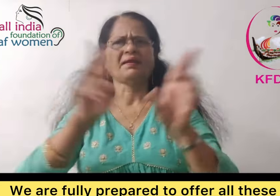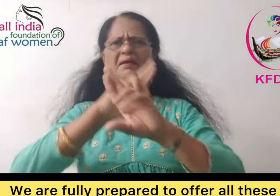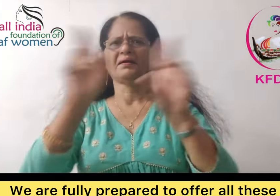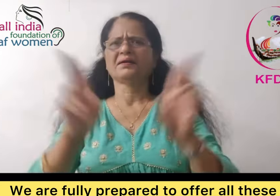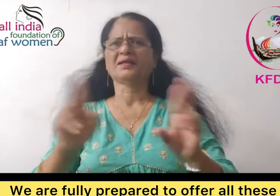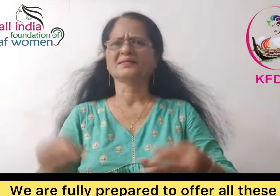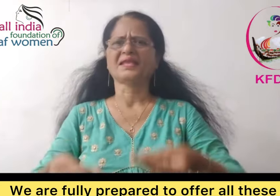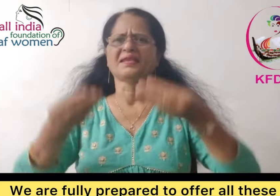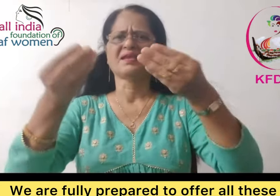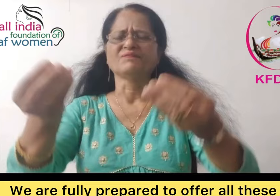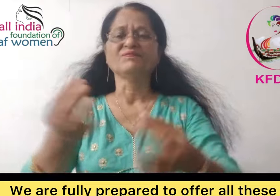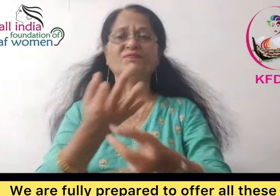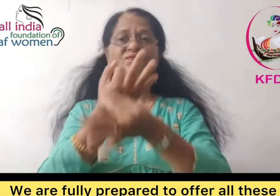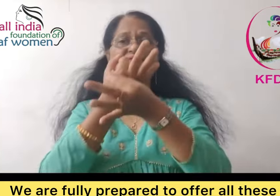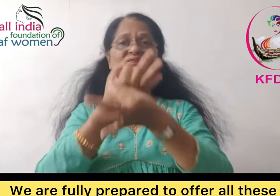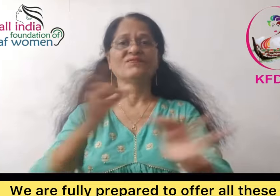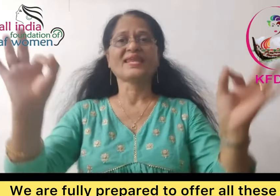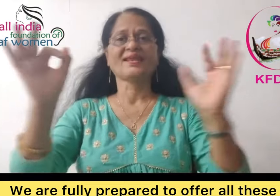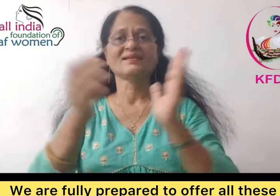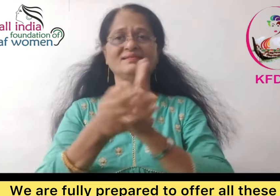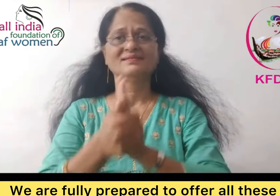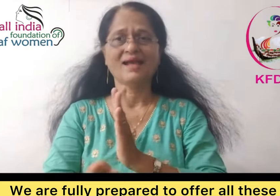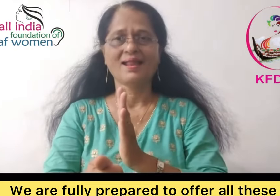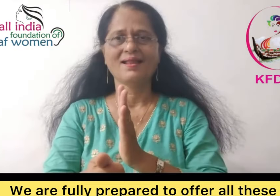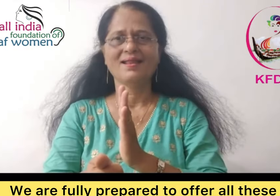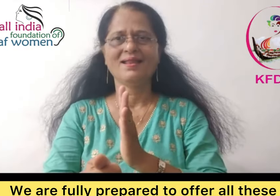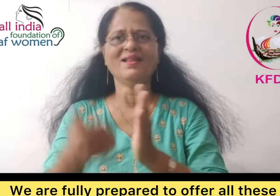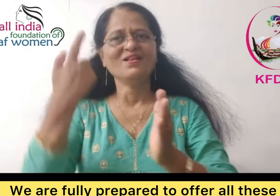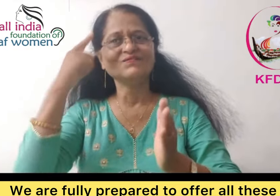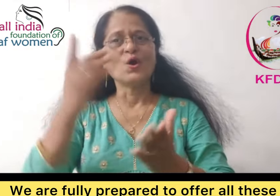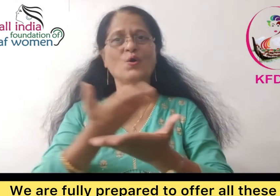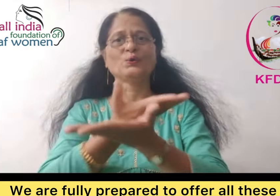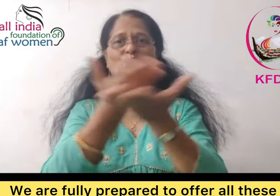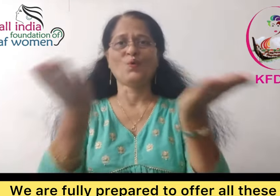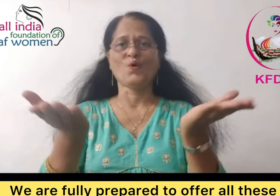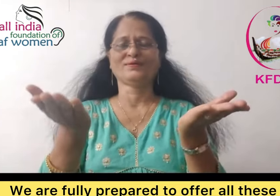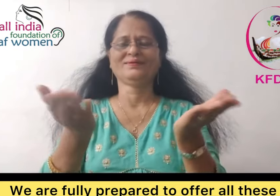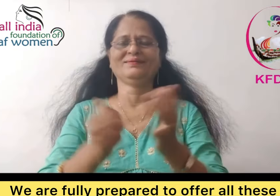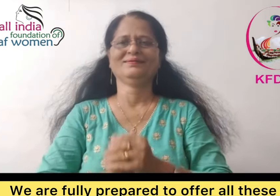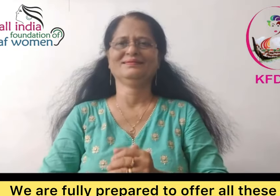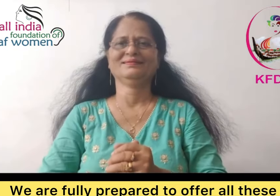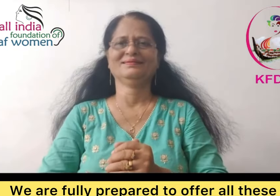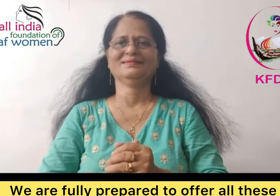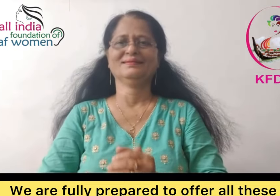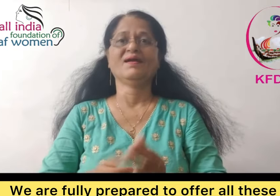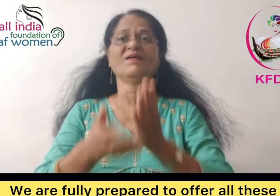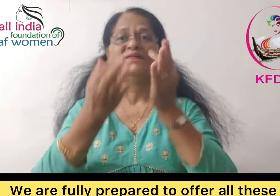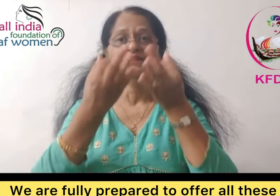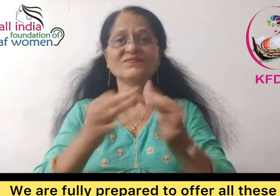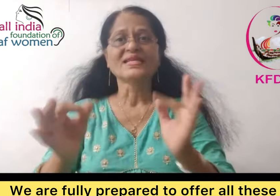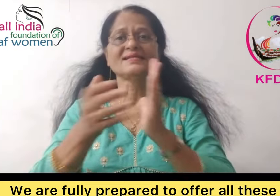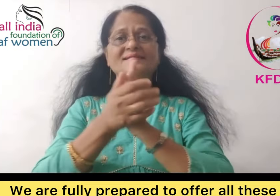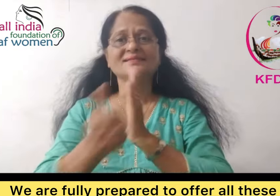We are fully prepared to offer all these training courses to you all for free of cost.